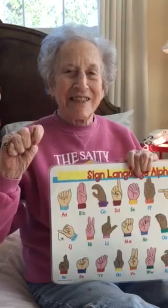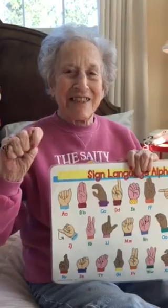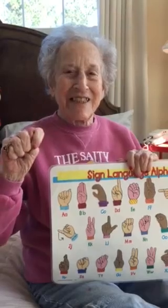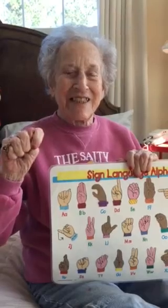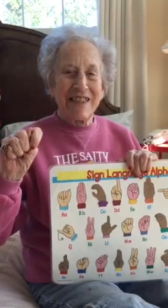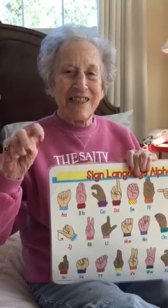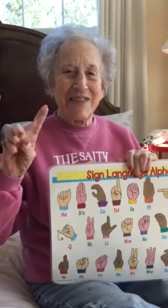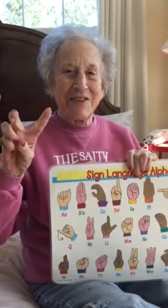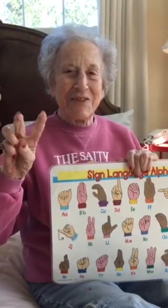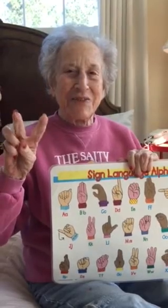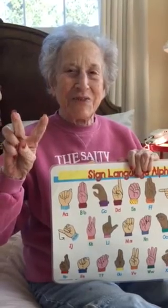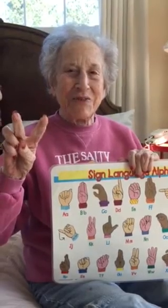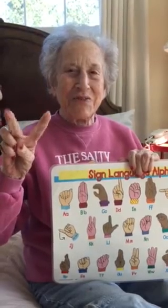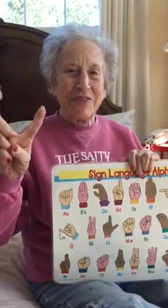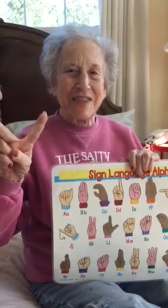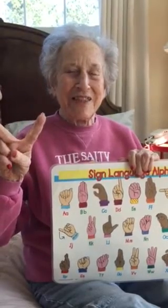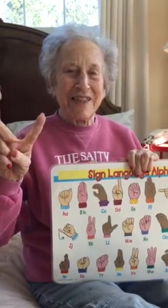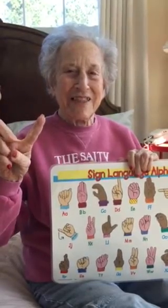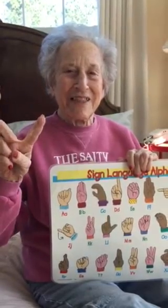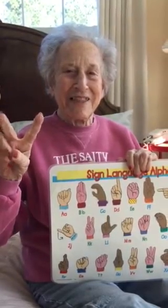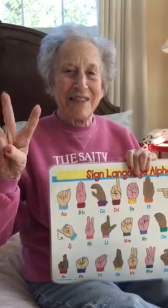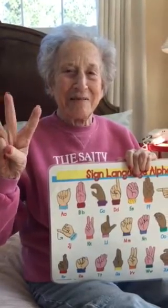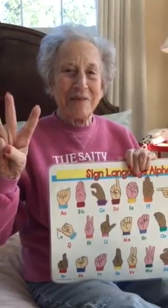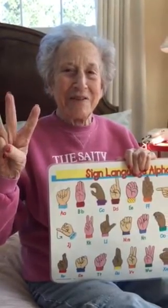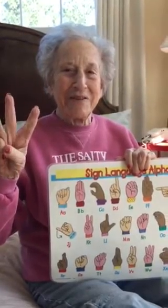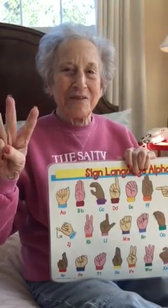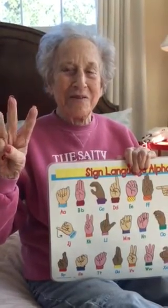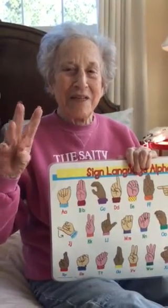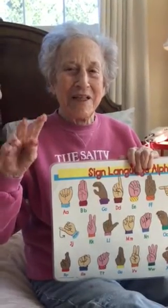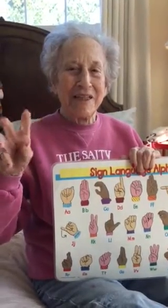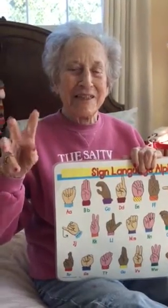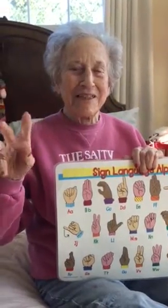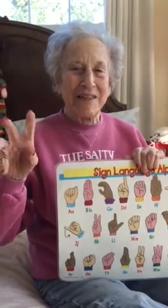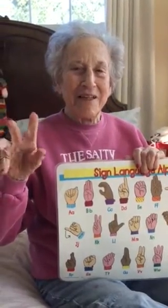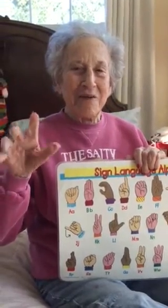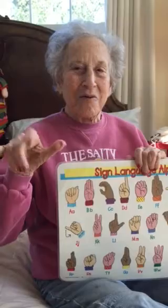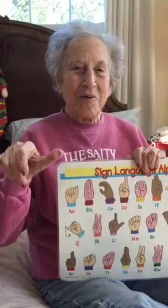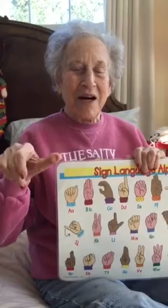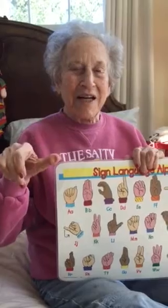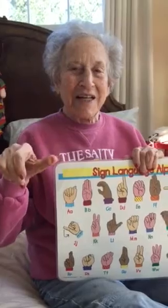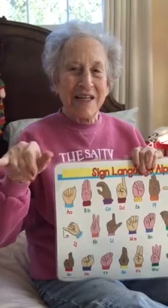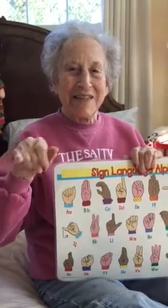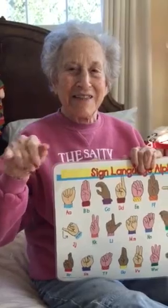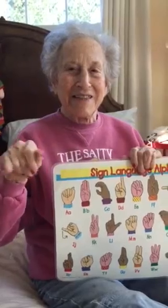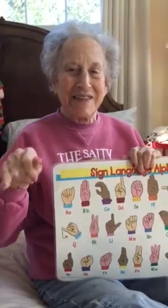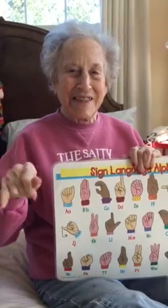T, U, V, W, X, Y, and Z.